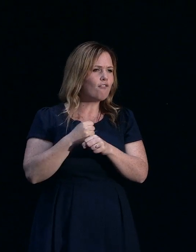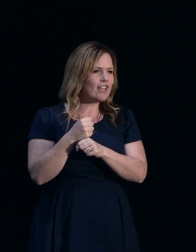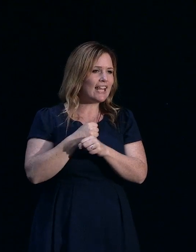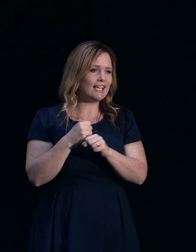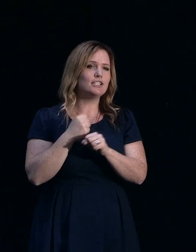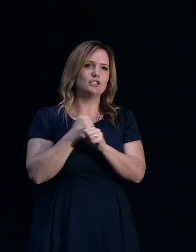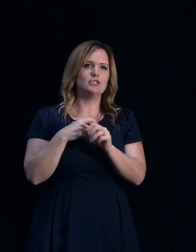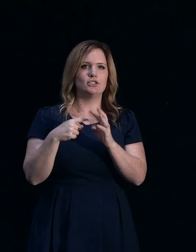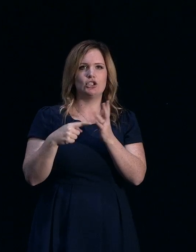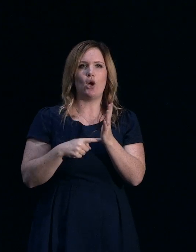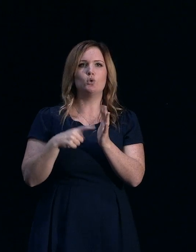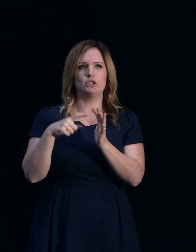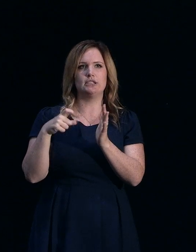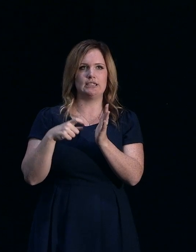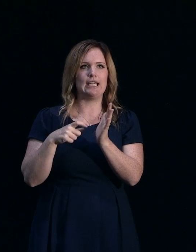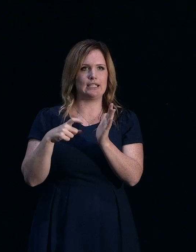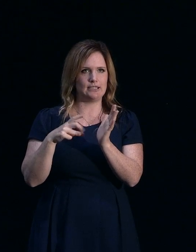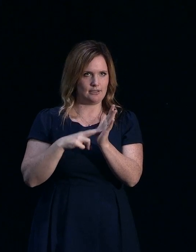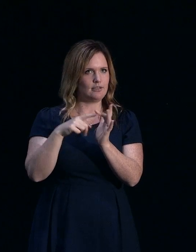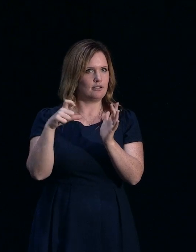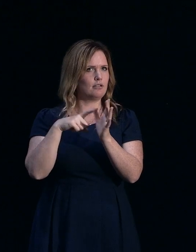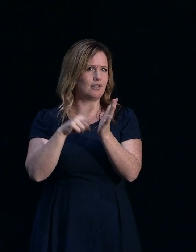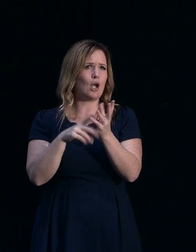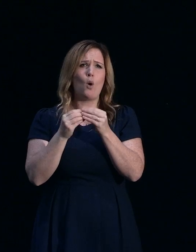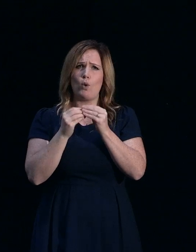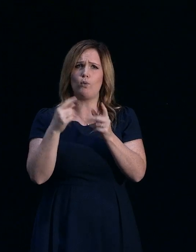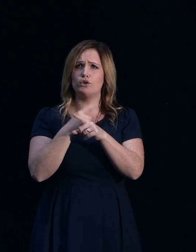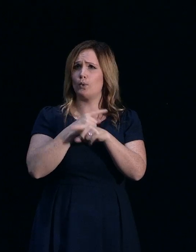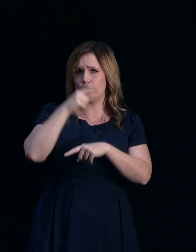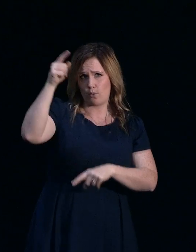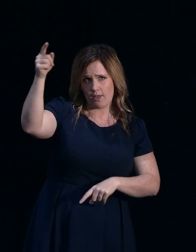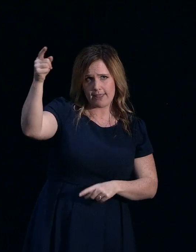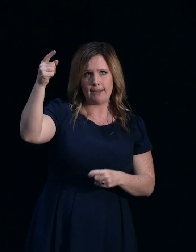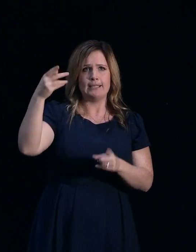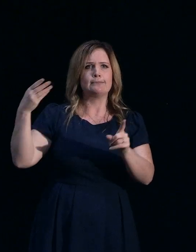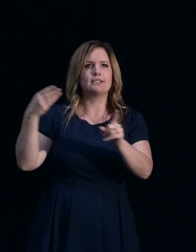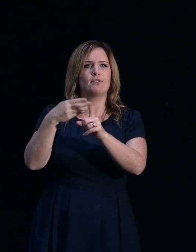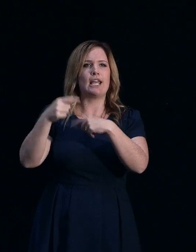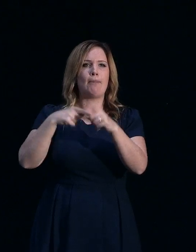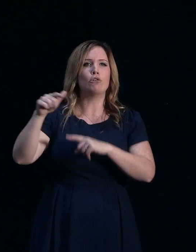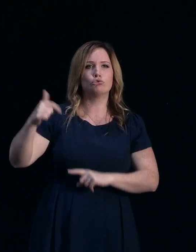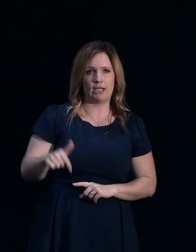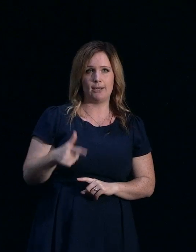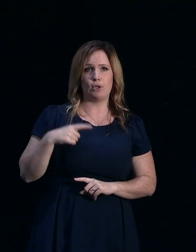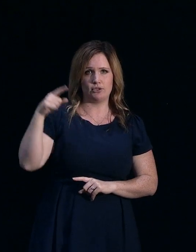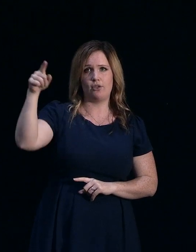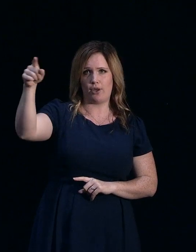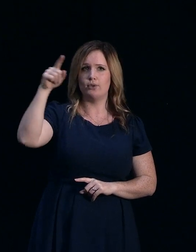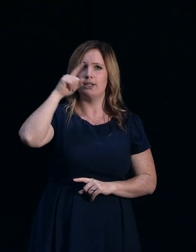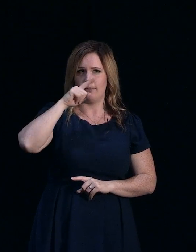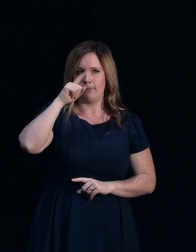corner with one of their drilling rigs. And it would probably be good to go and have a chat to them if you've got questions specifically about drilling because they can